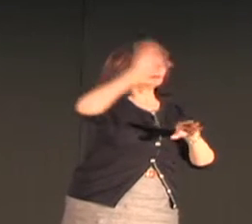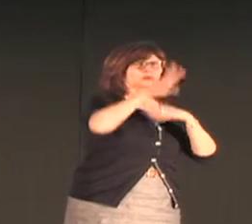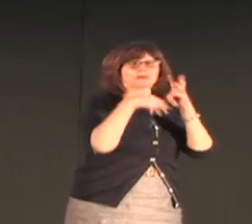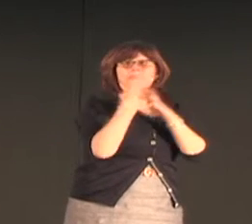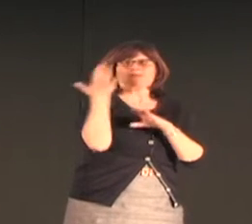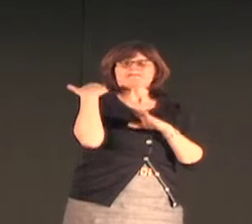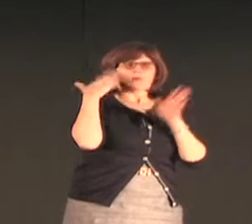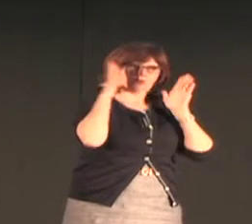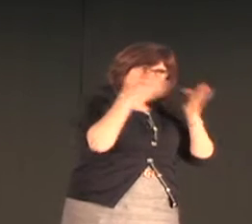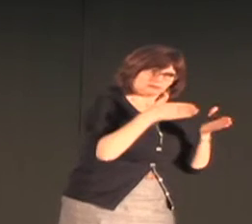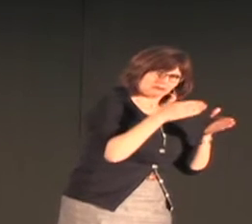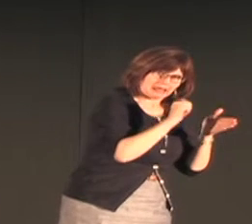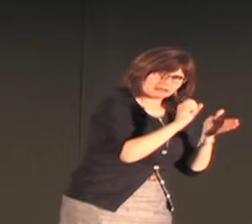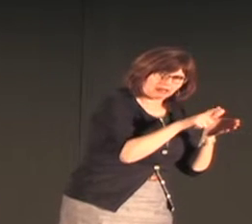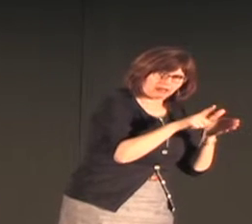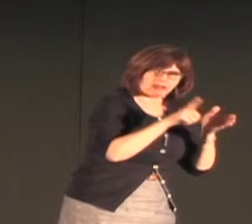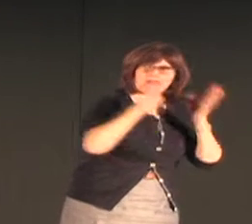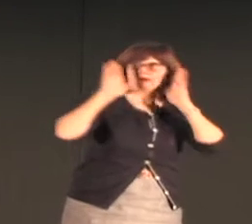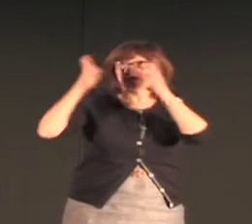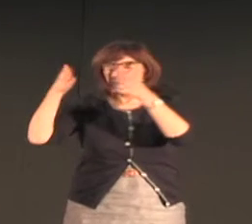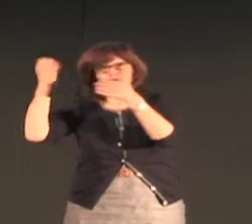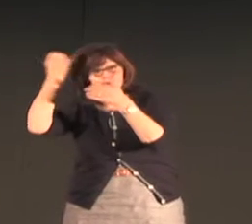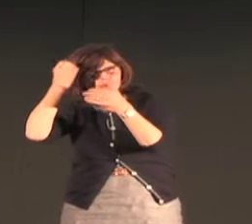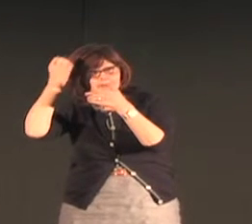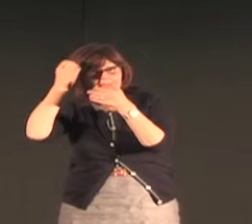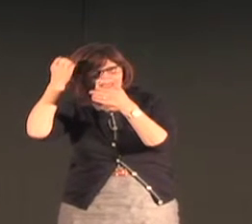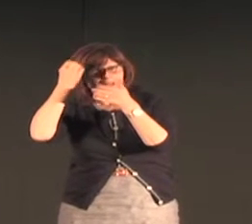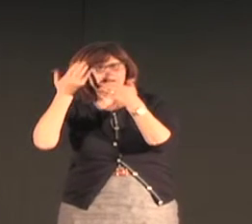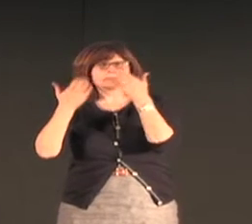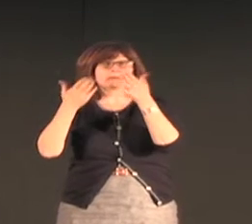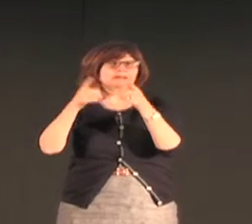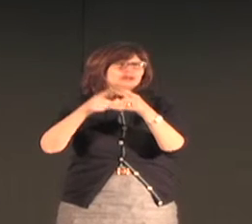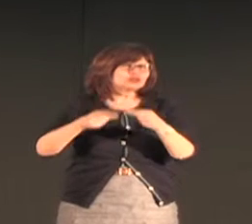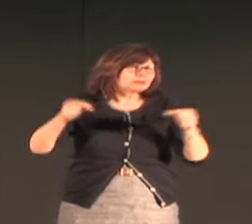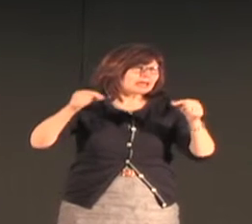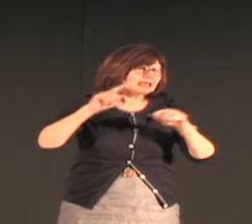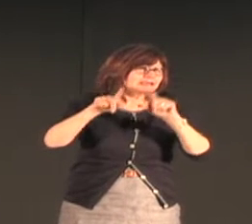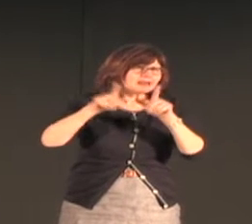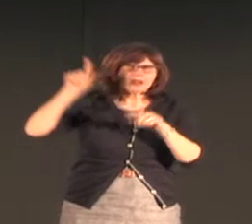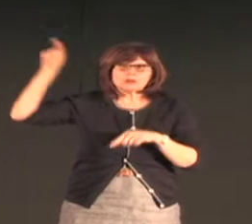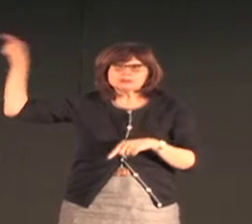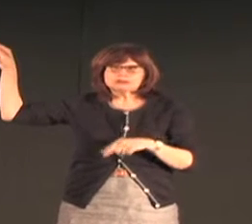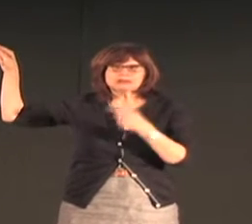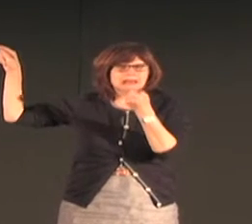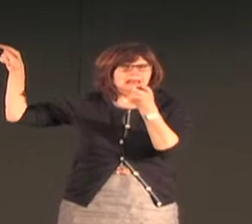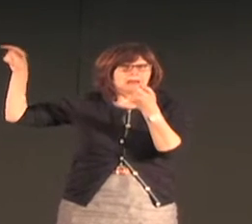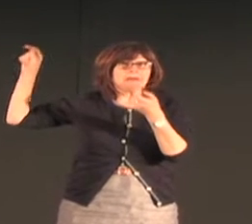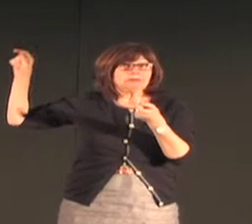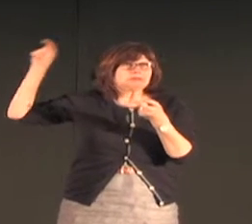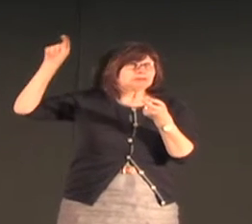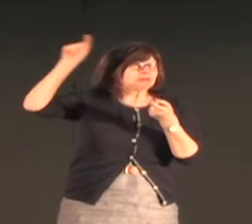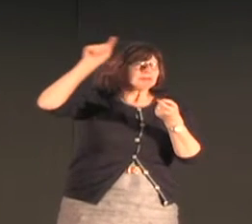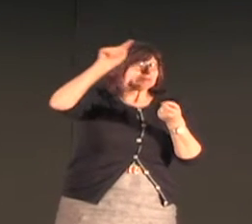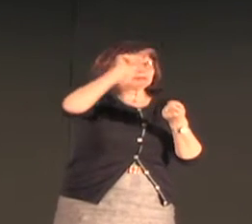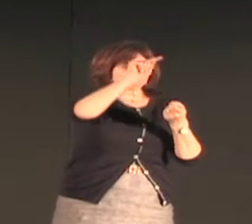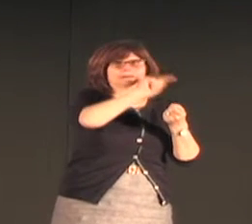There is more and more research being done worldwide on sign languages. Until this time, there was predominantly research done on